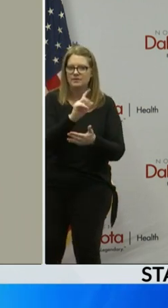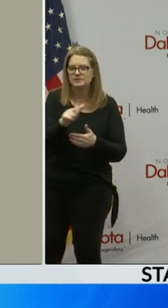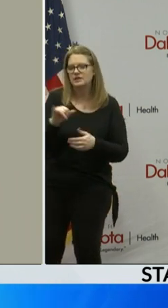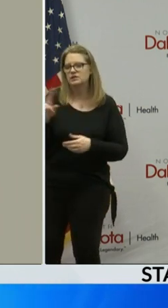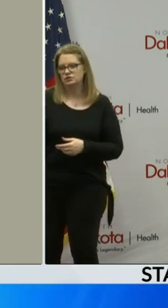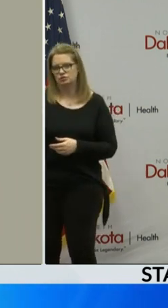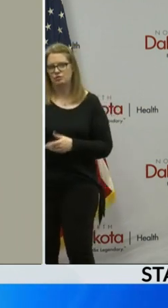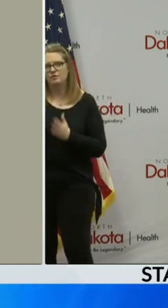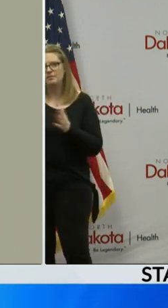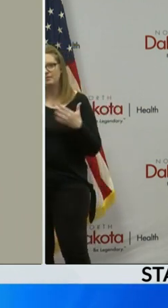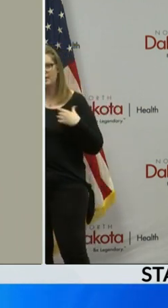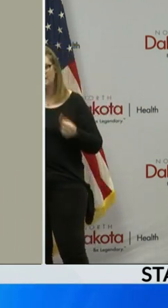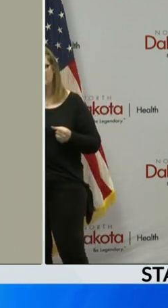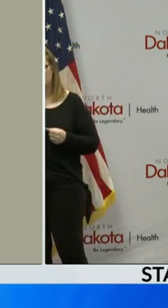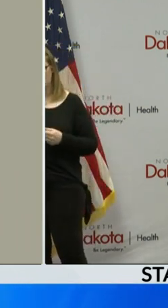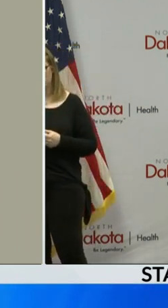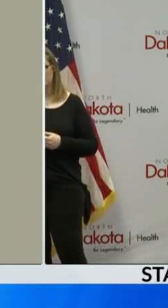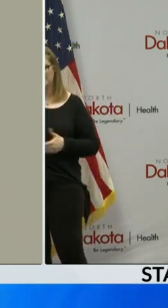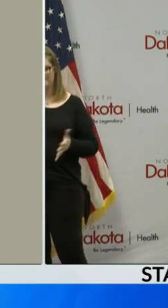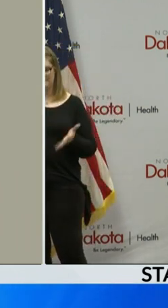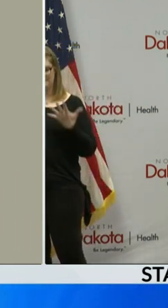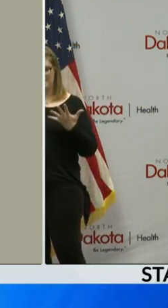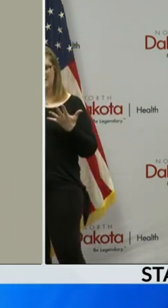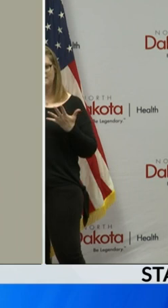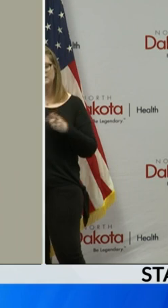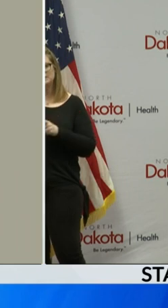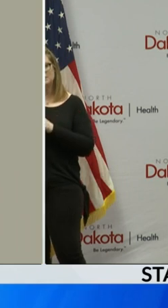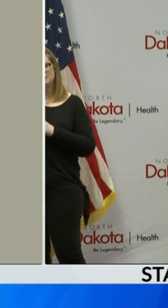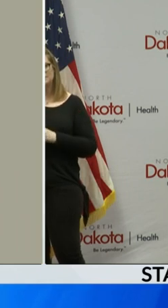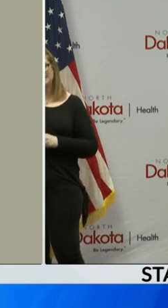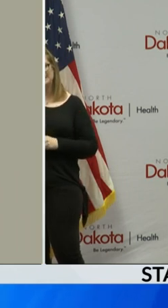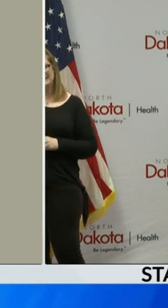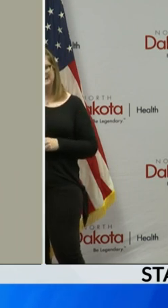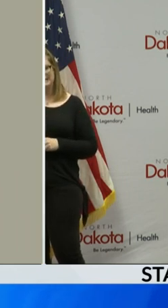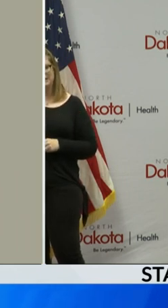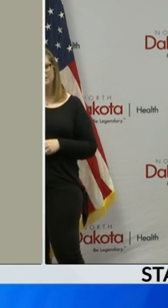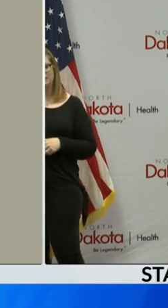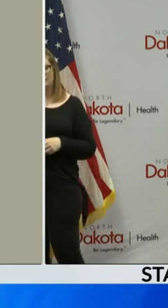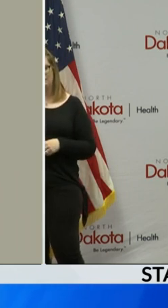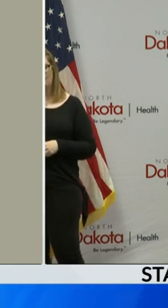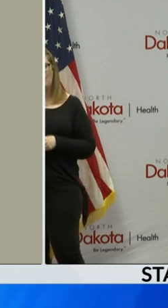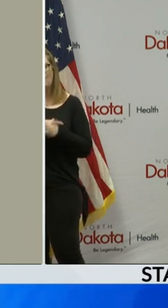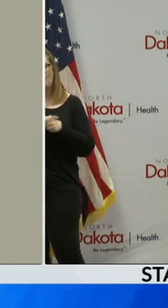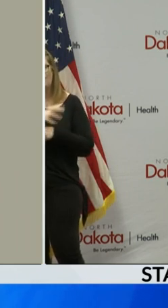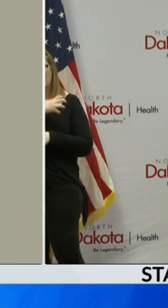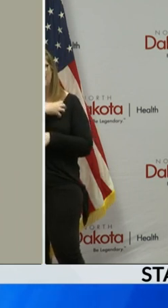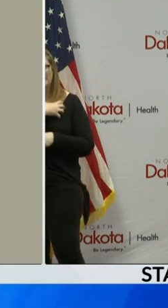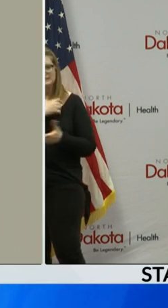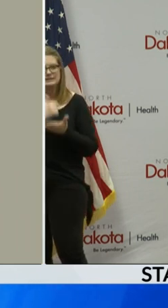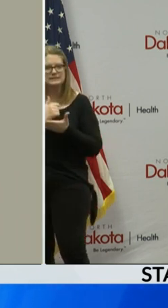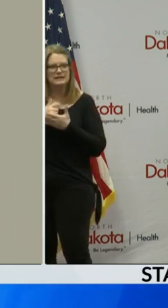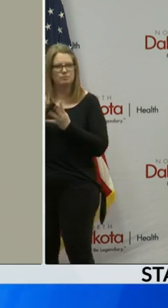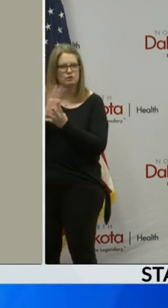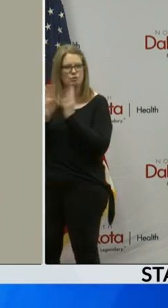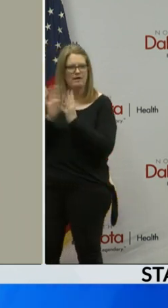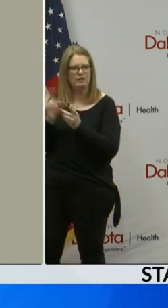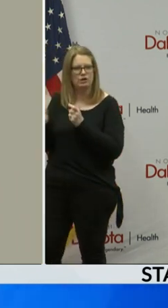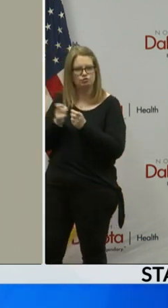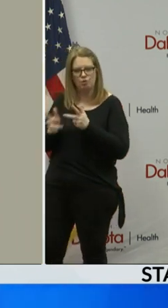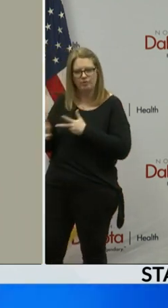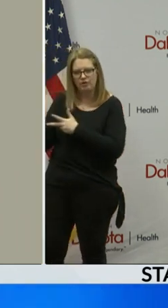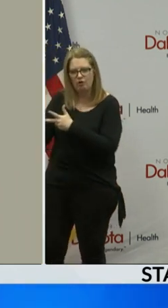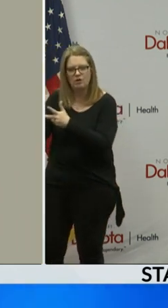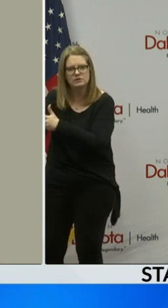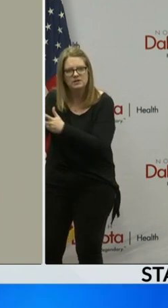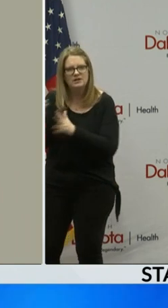Grand Forks Public Health five public health official specialists from the CDC for local police to assist in traffic control and